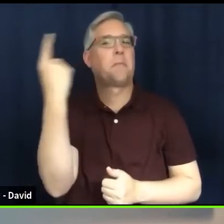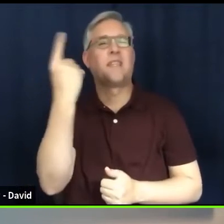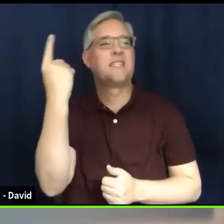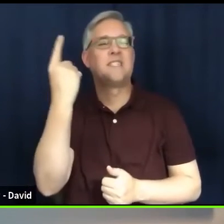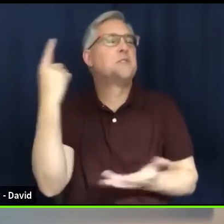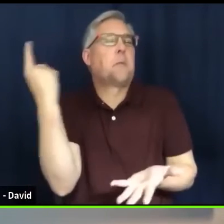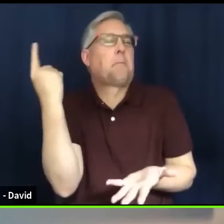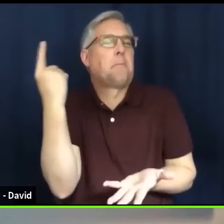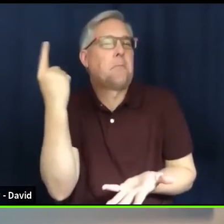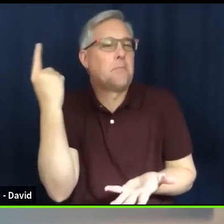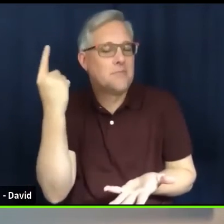followers.